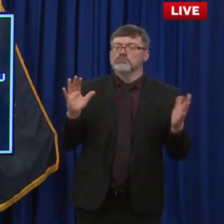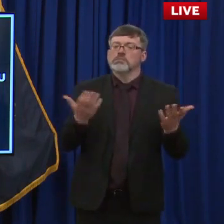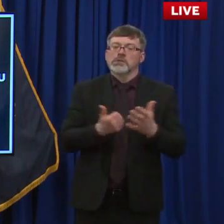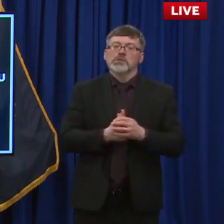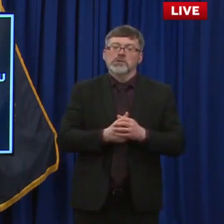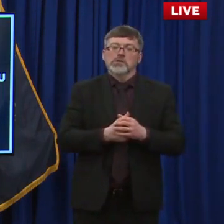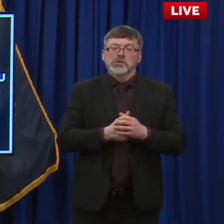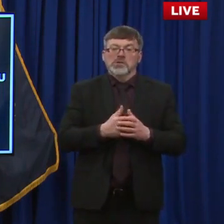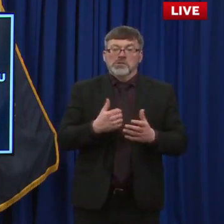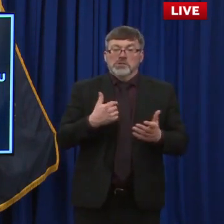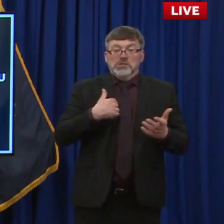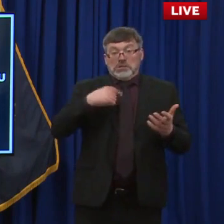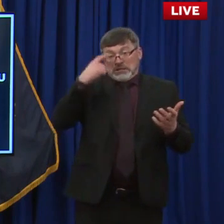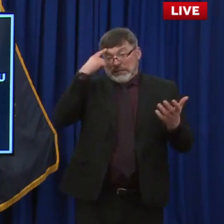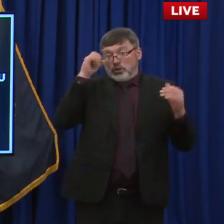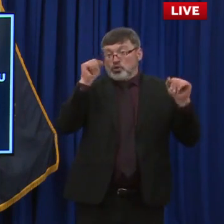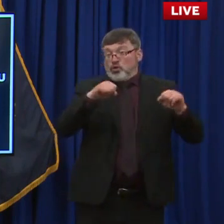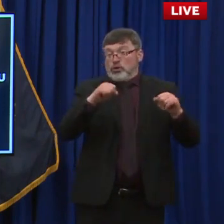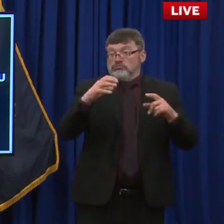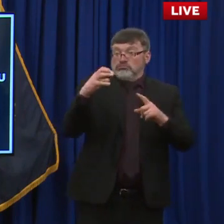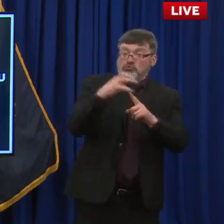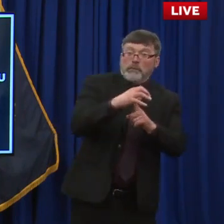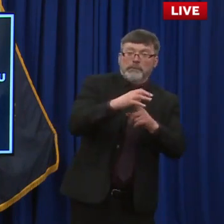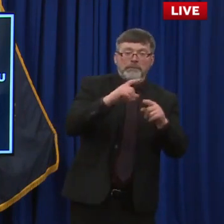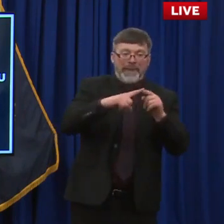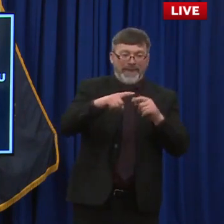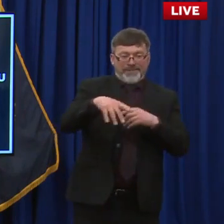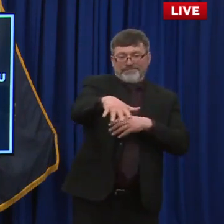be a great win, but the town of Hudson ultimately has to approve it.